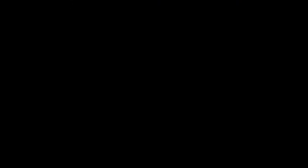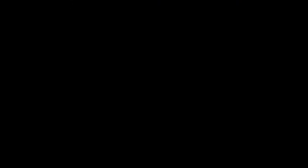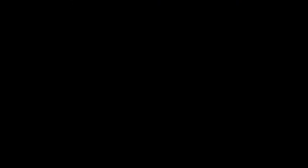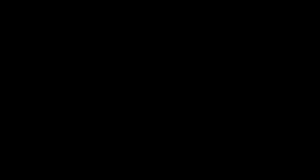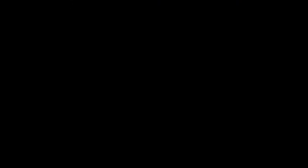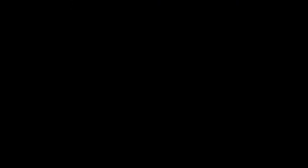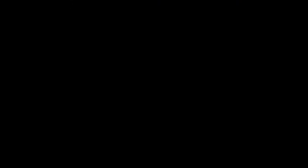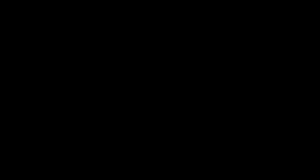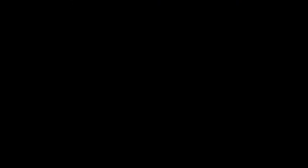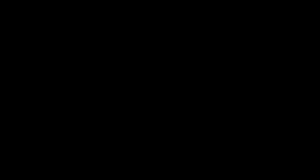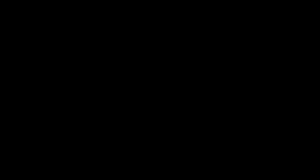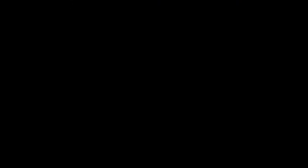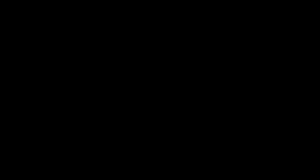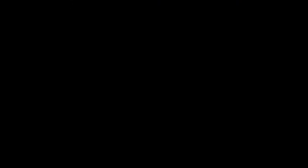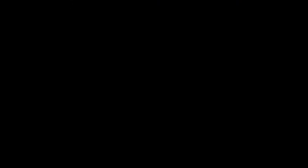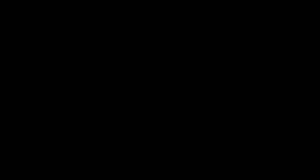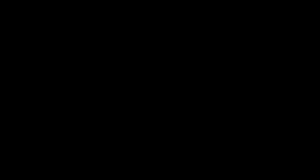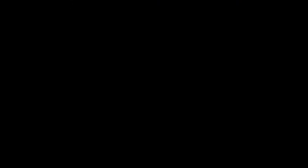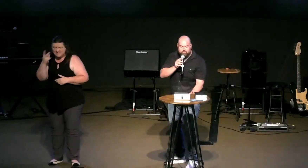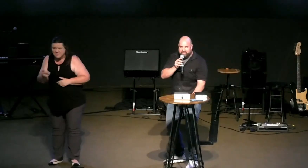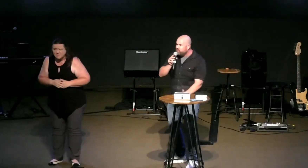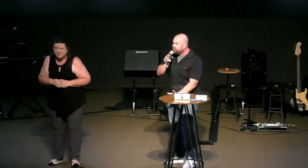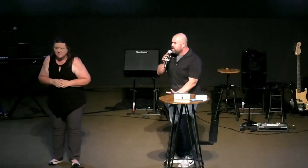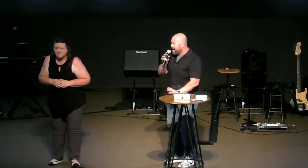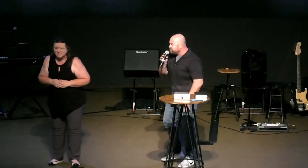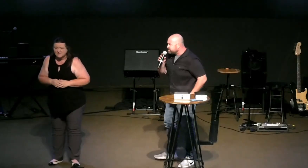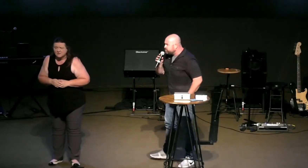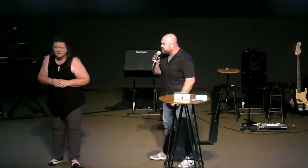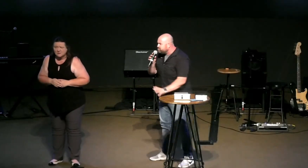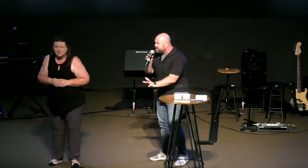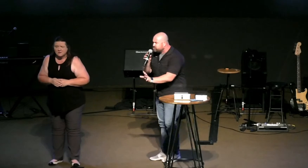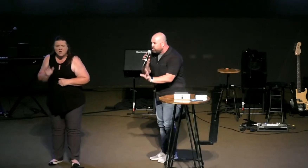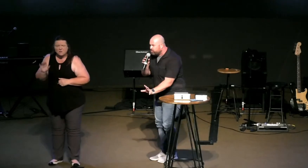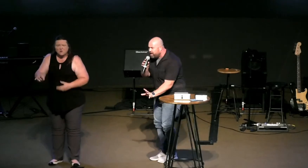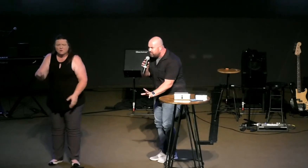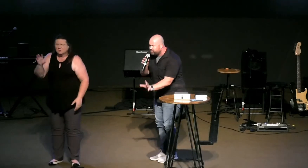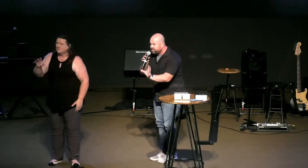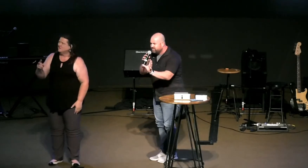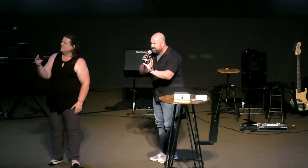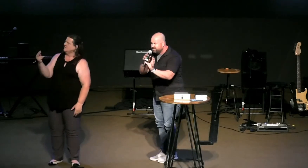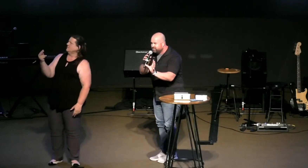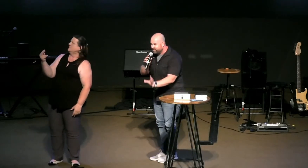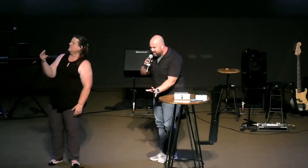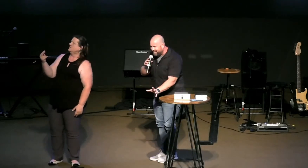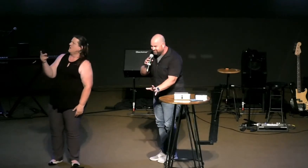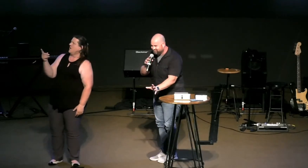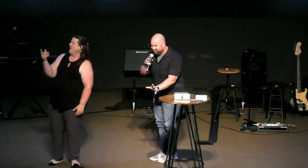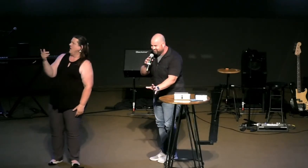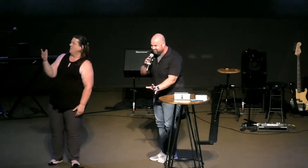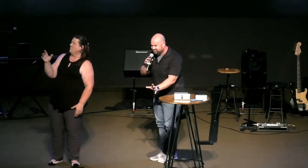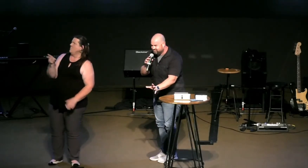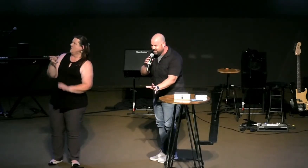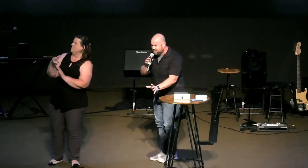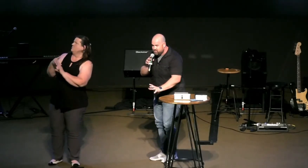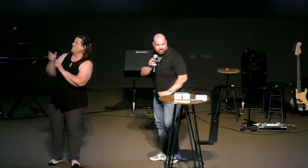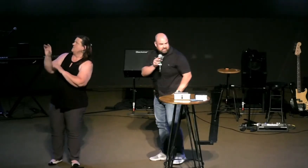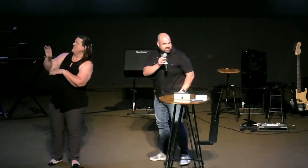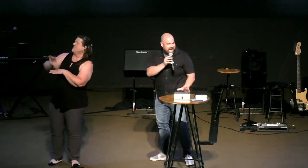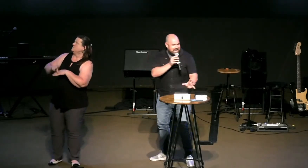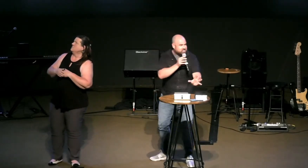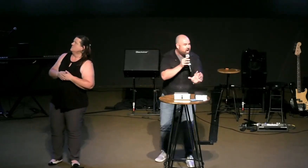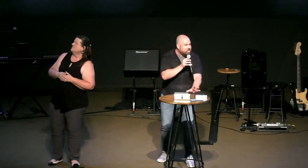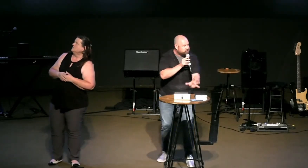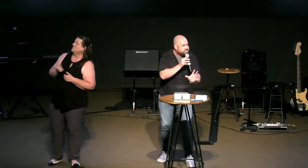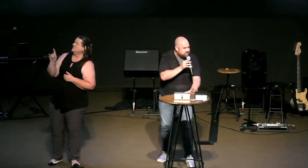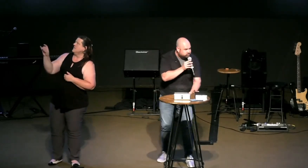that for a moment maybe you've seen those before but that would absolutely be a turn off for me because that is